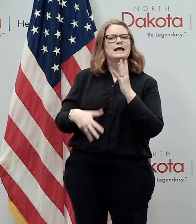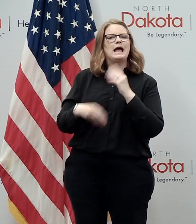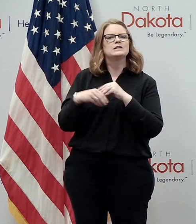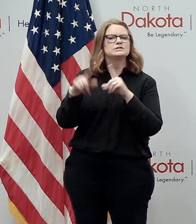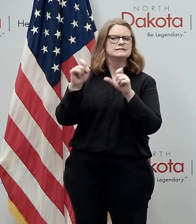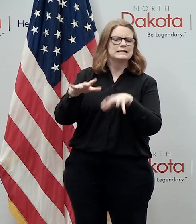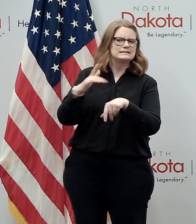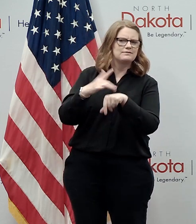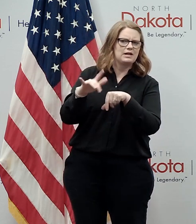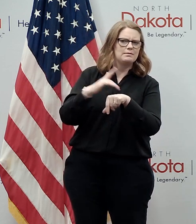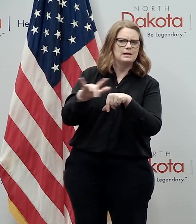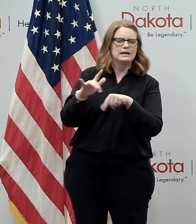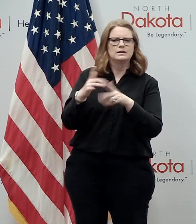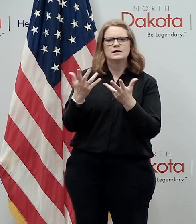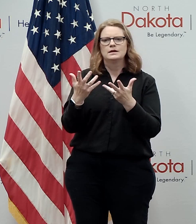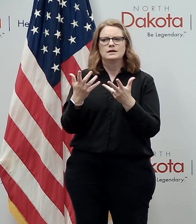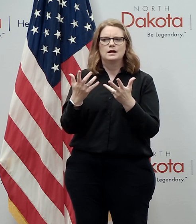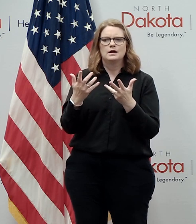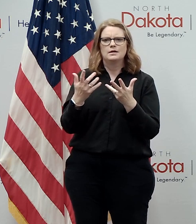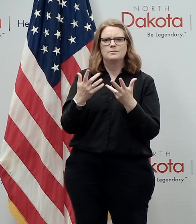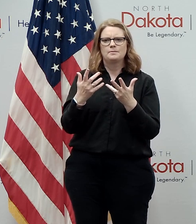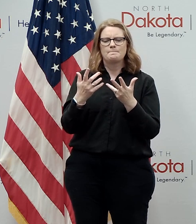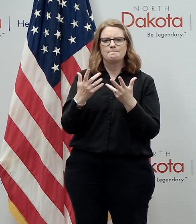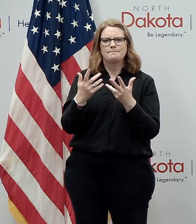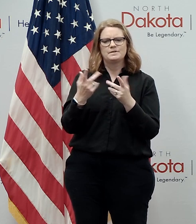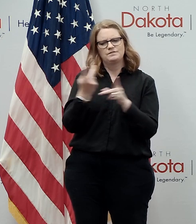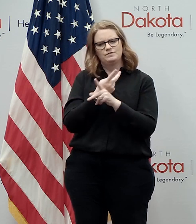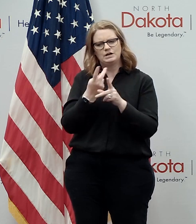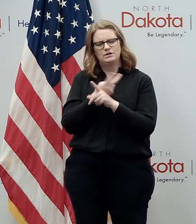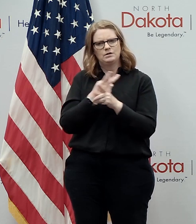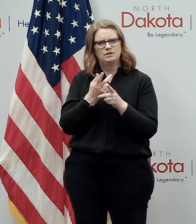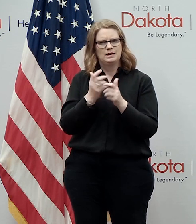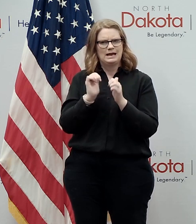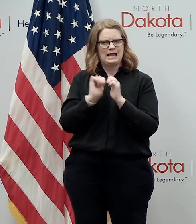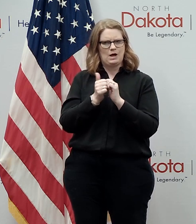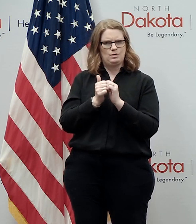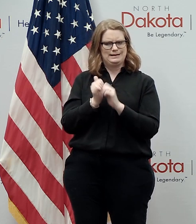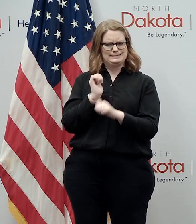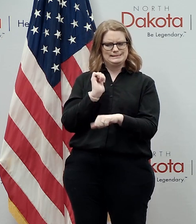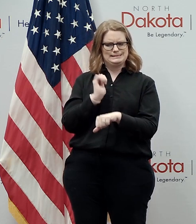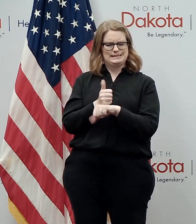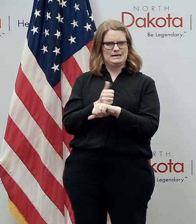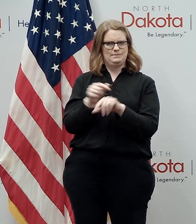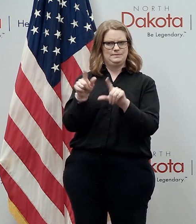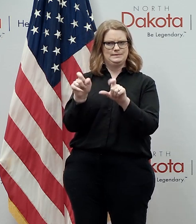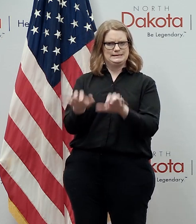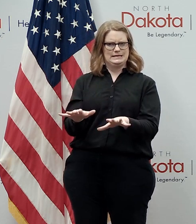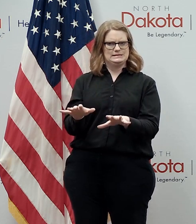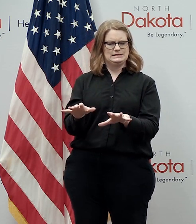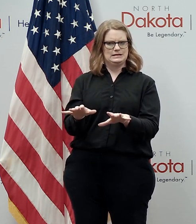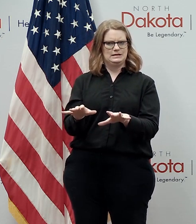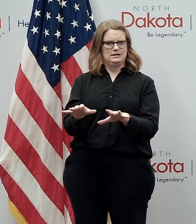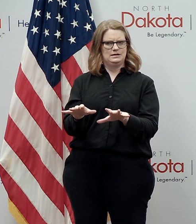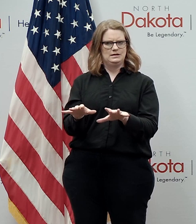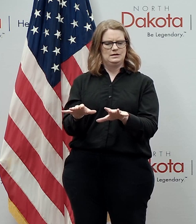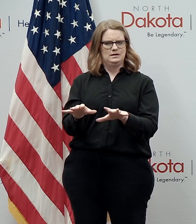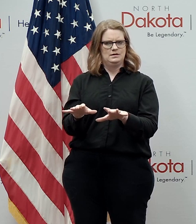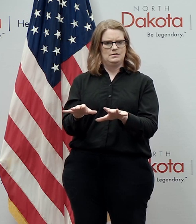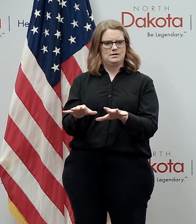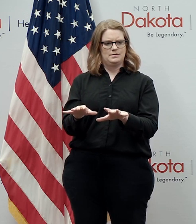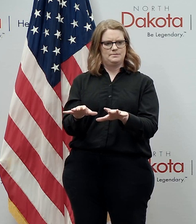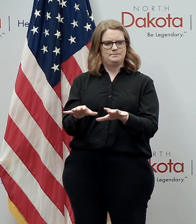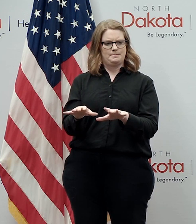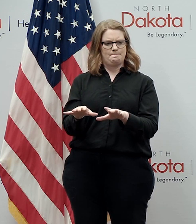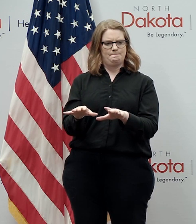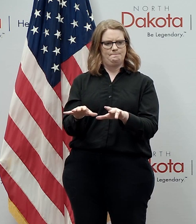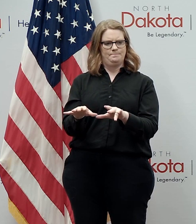to figure out how we can get testing done uh on a pilot basis uh because one of the ways to uh advance